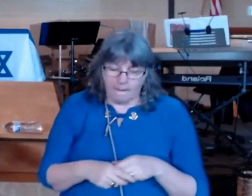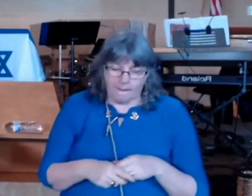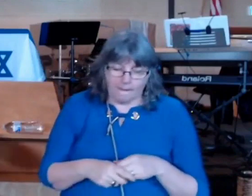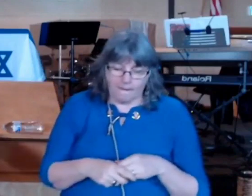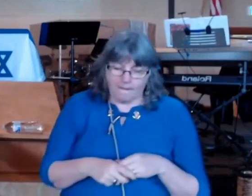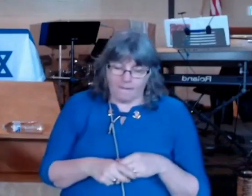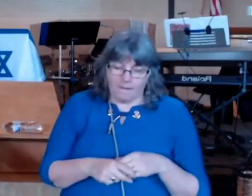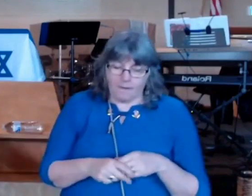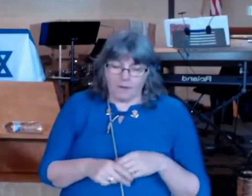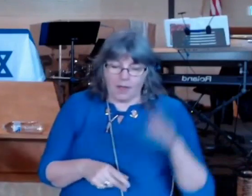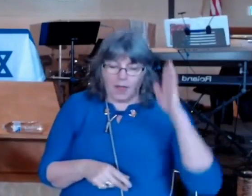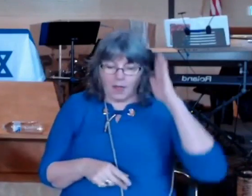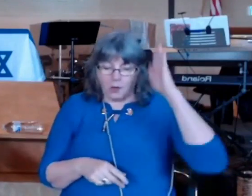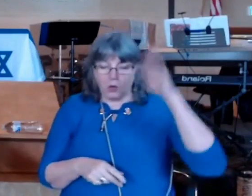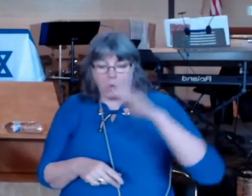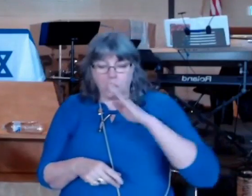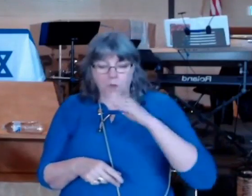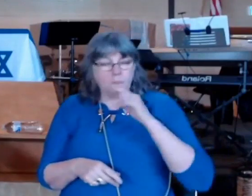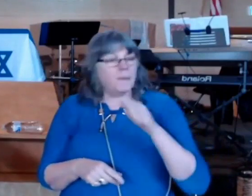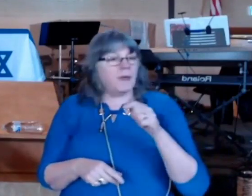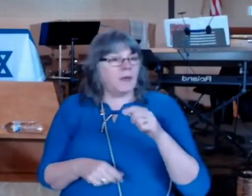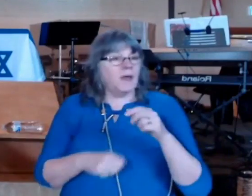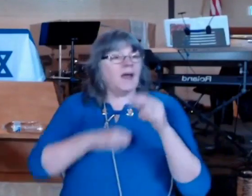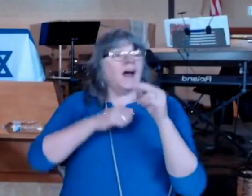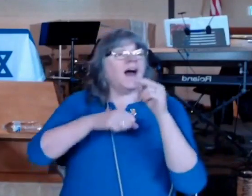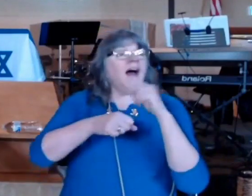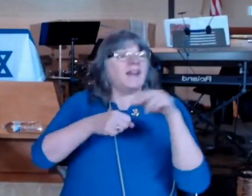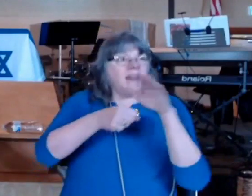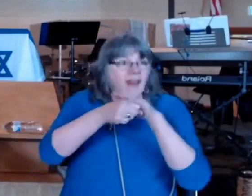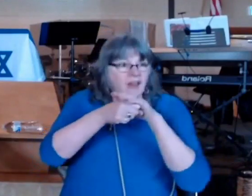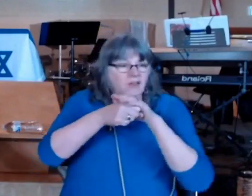and you shall be a nation set apart